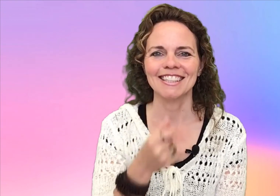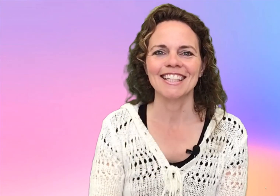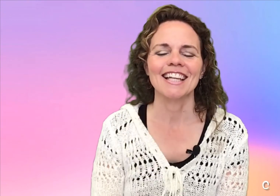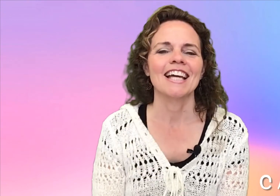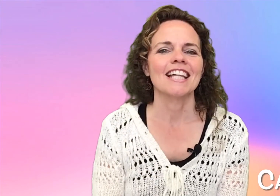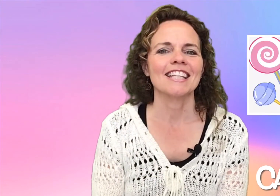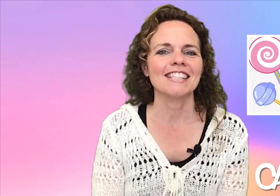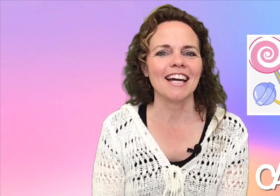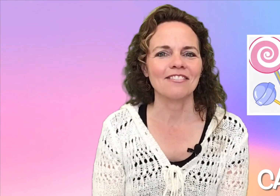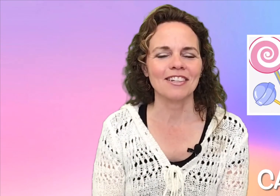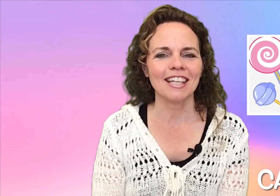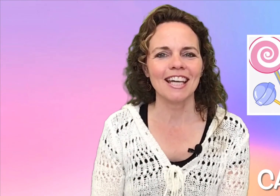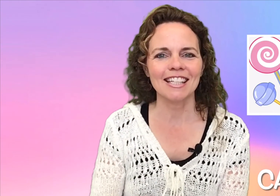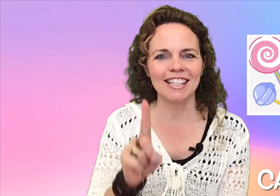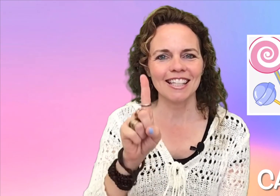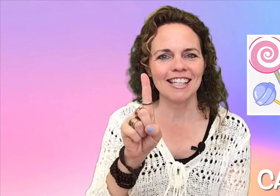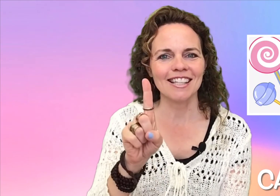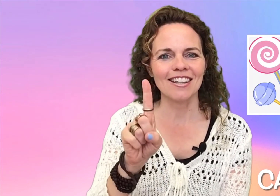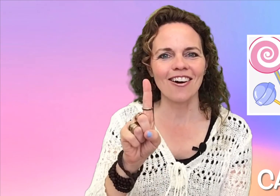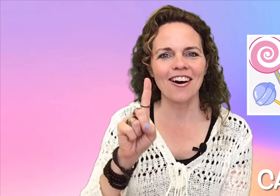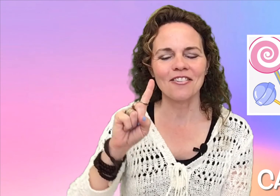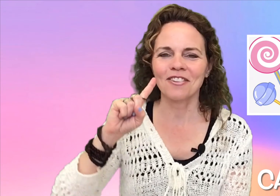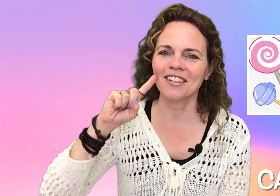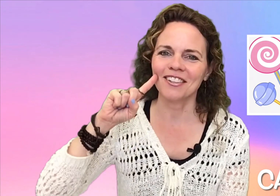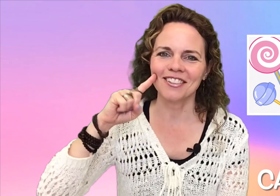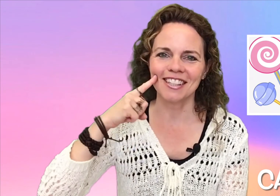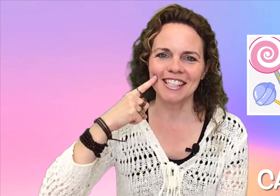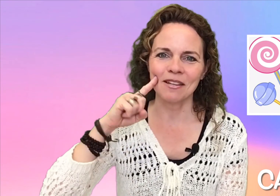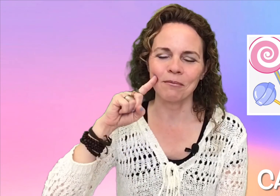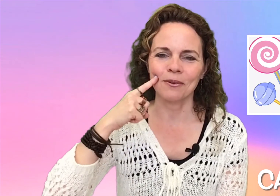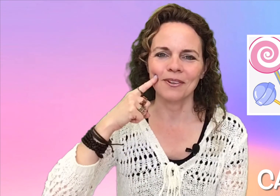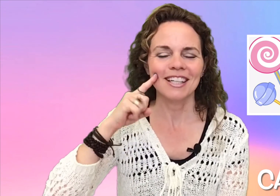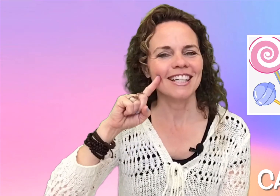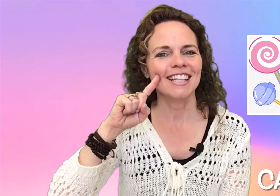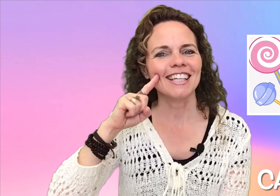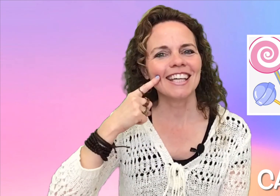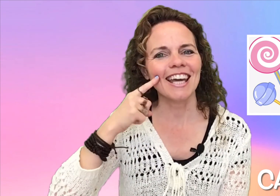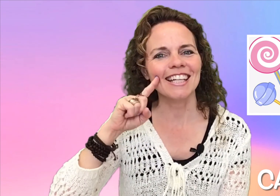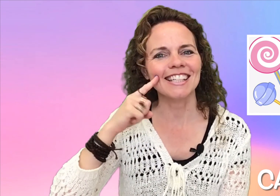The sign for candy is a long finger to the dimple. Candy.